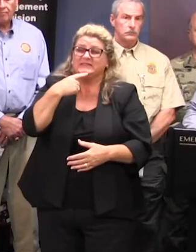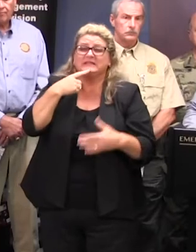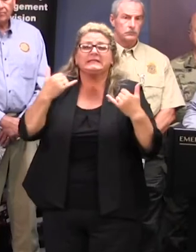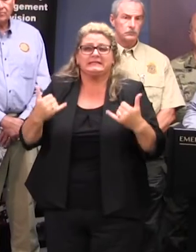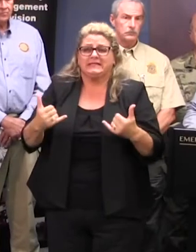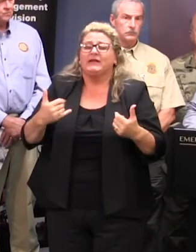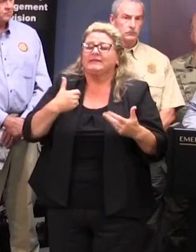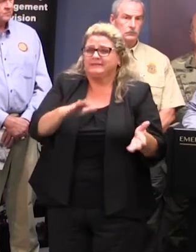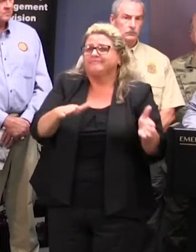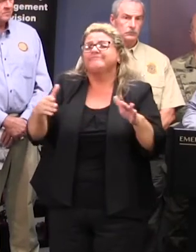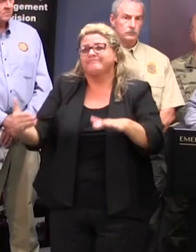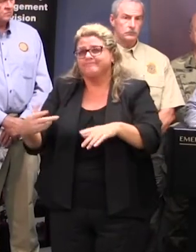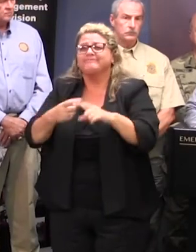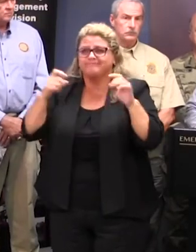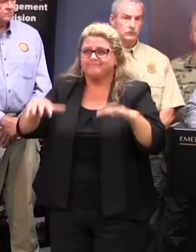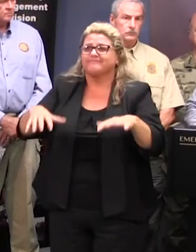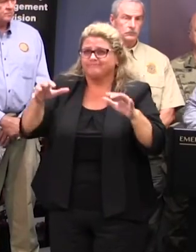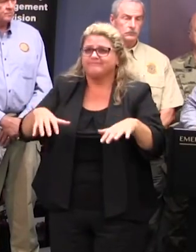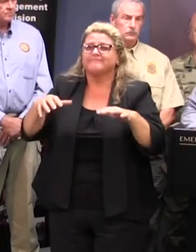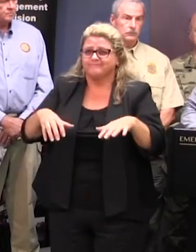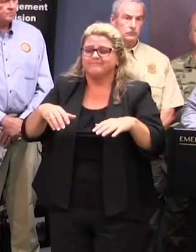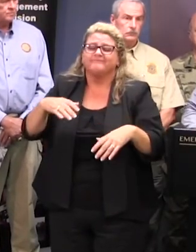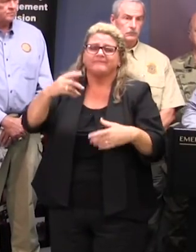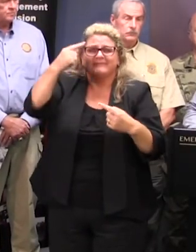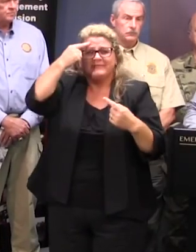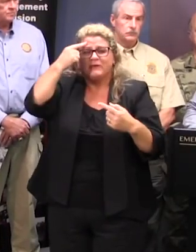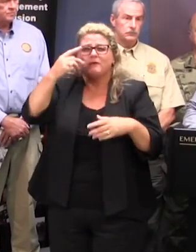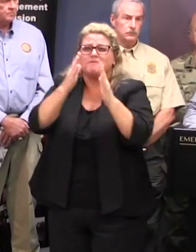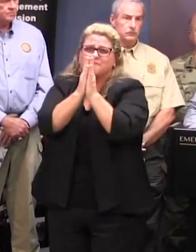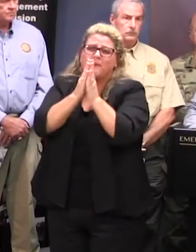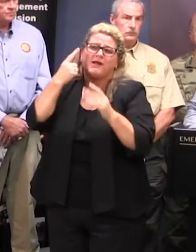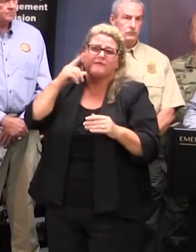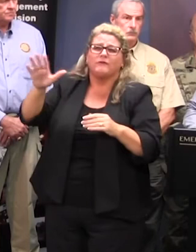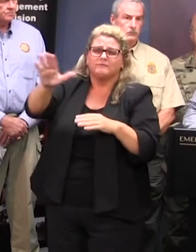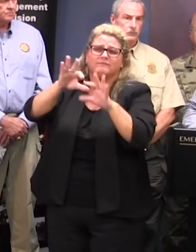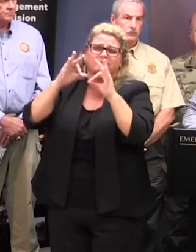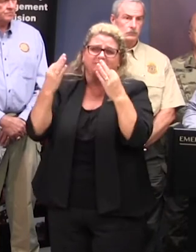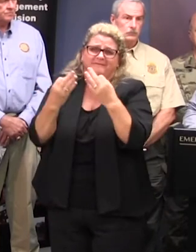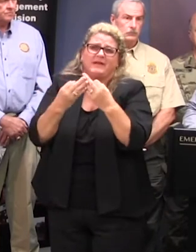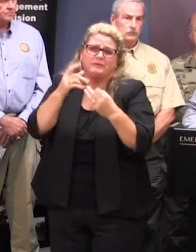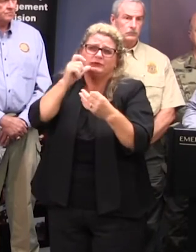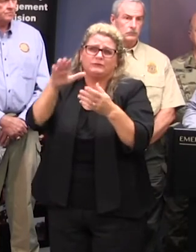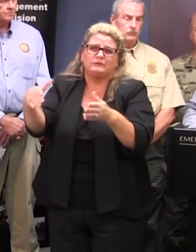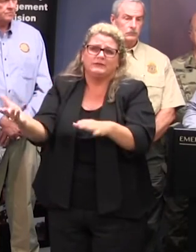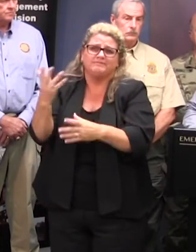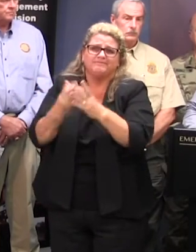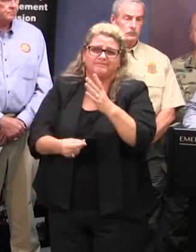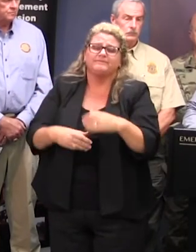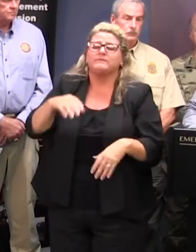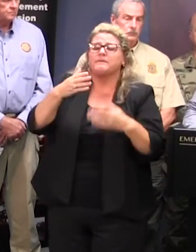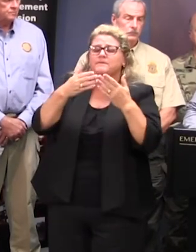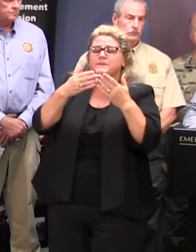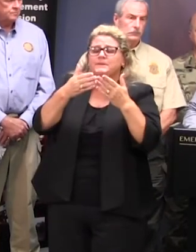uh fatalities and again our thoughts and prayers are with the uh family members of the victims uh department of public safety has